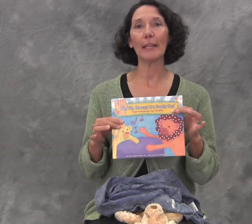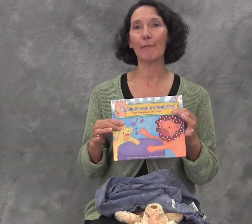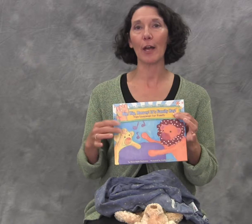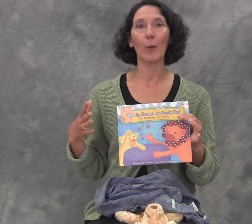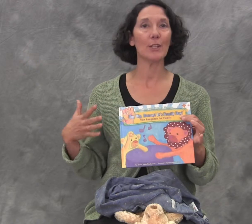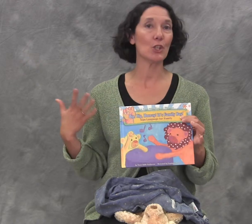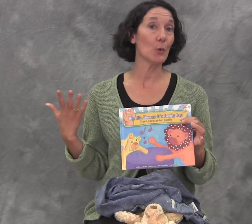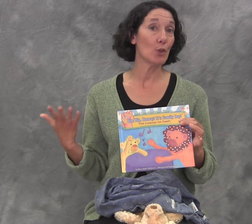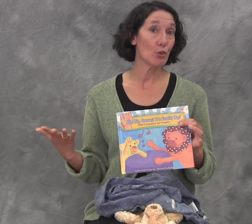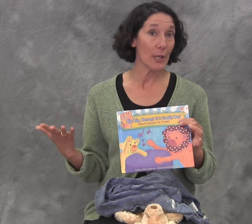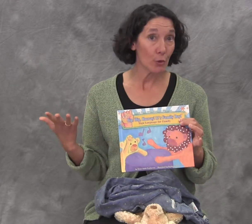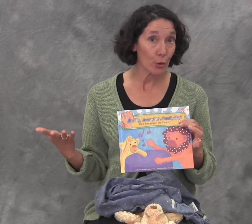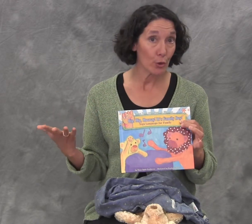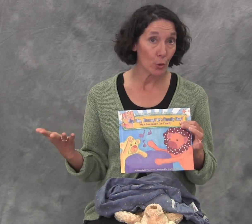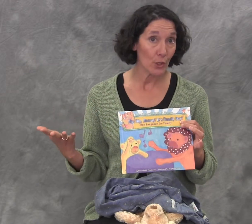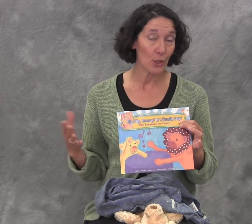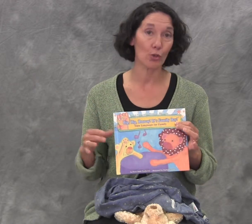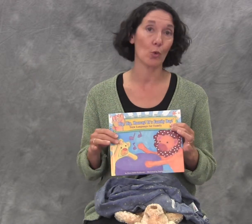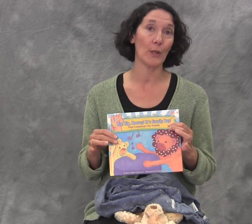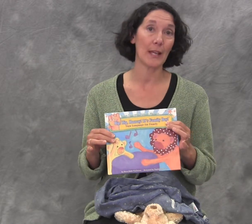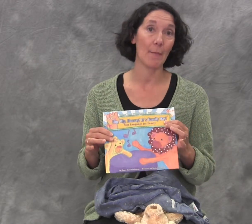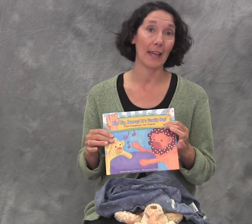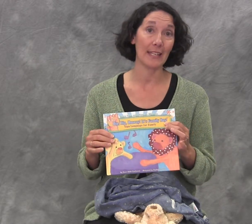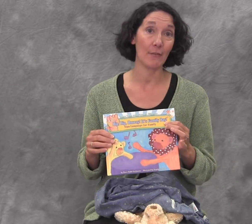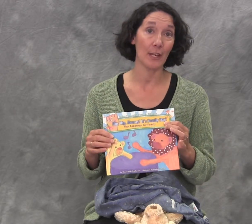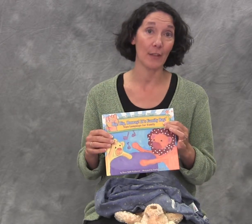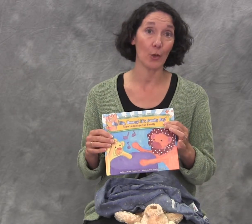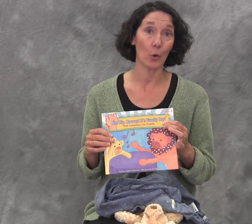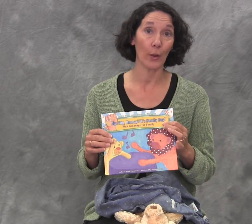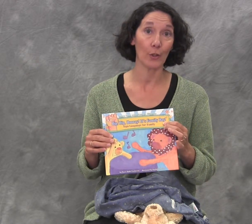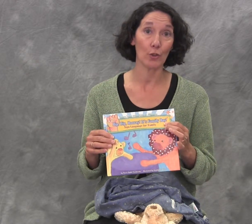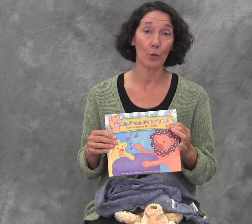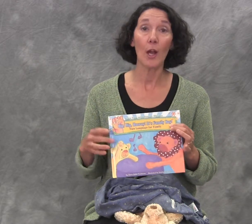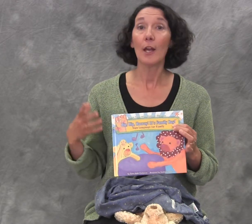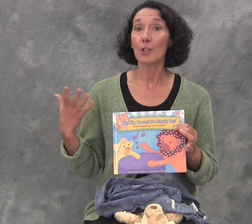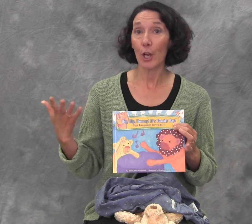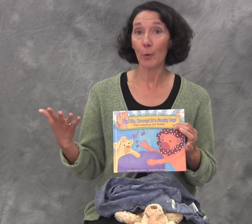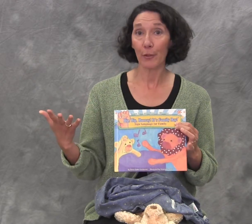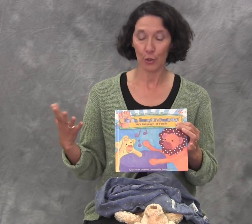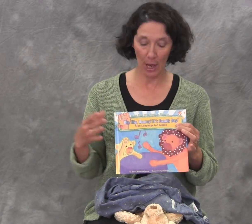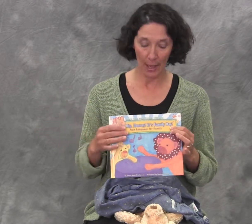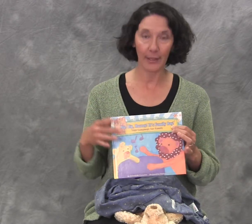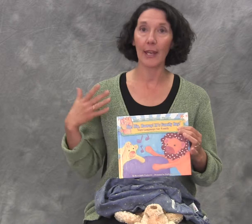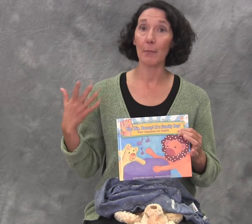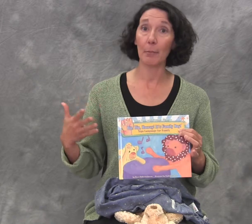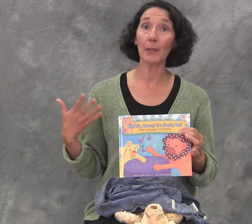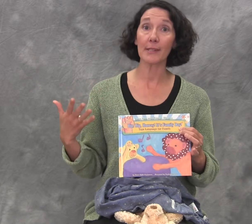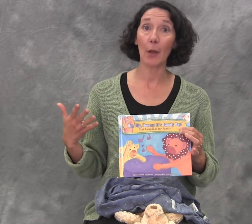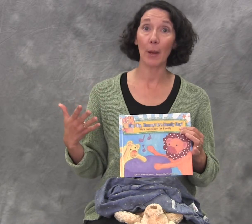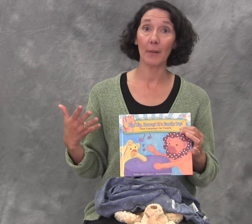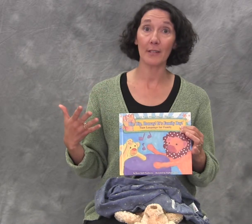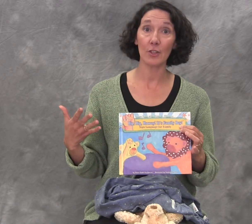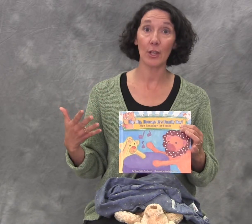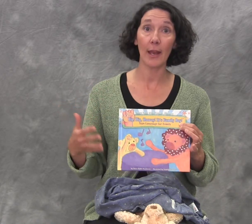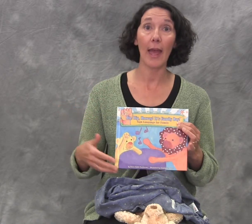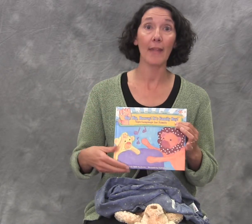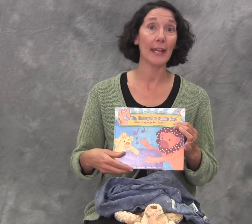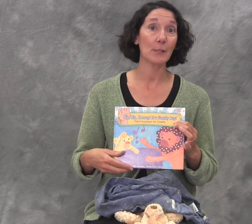really fun way just to introduce the storytime activity that you're going to share with your child. And it builds that repetition and that